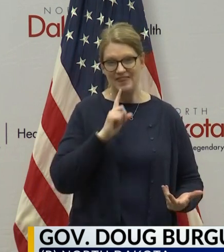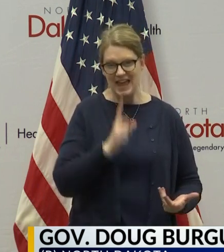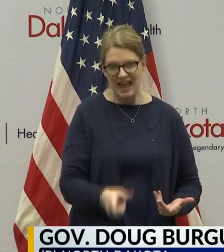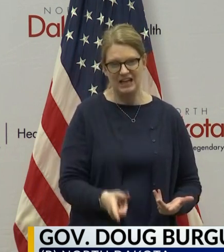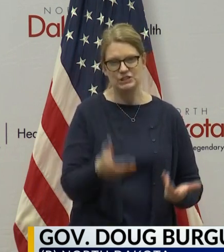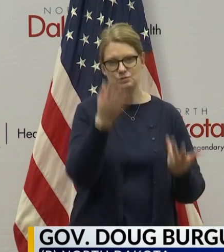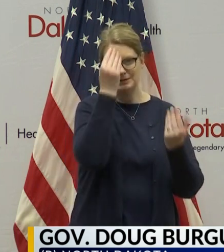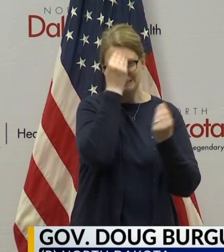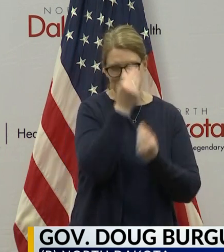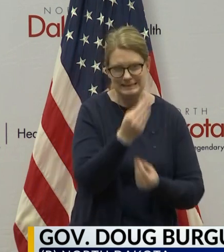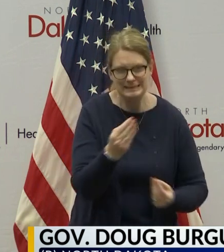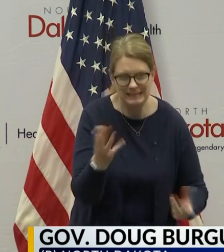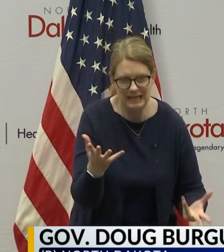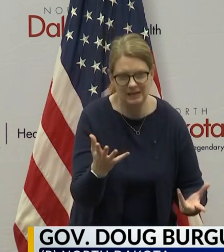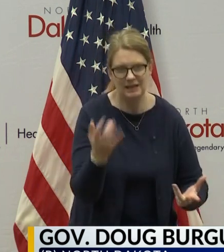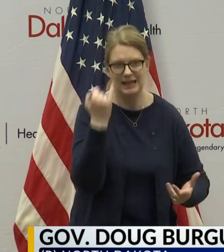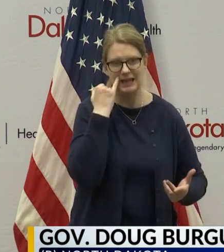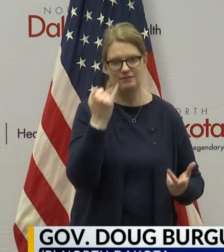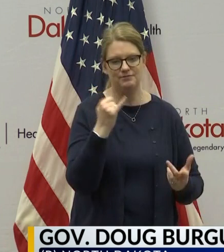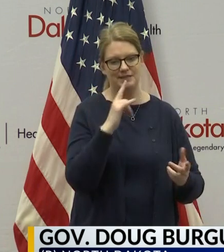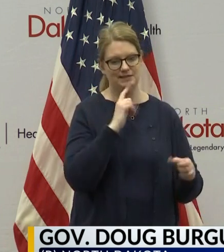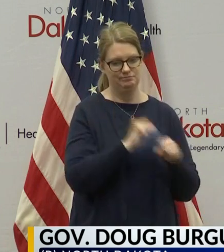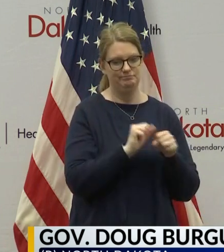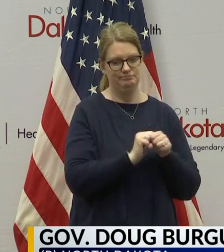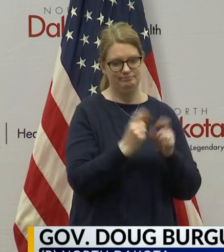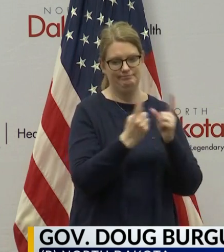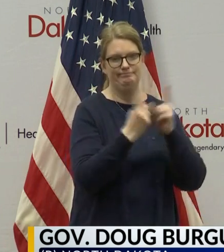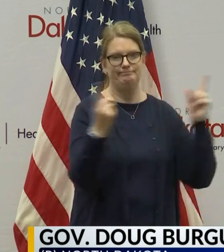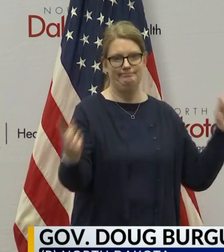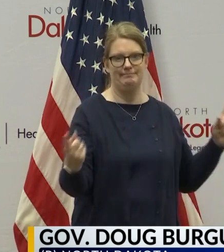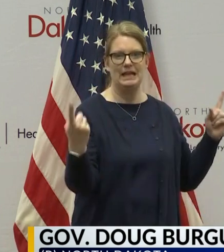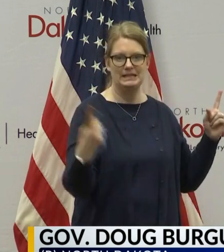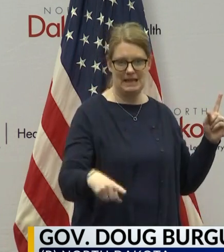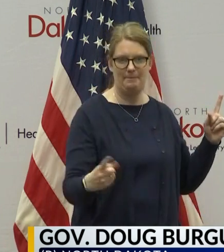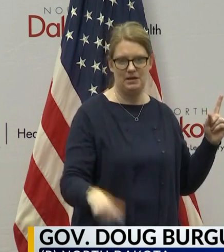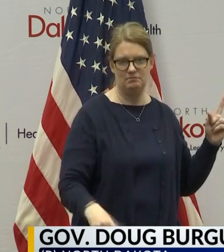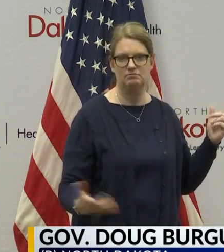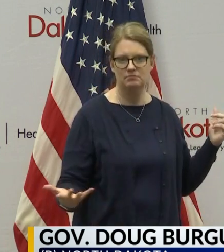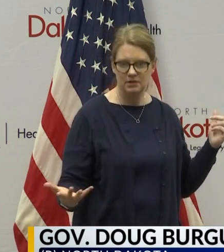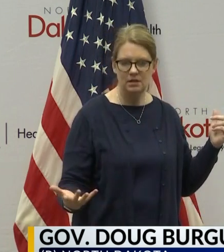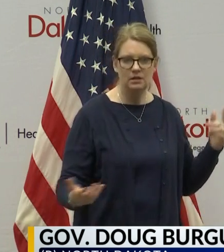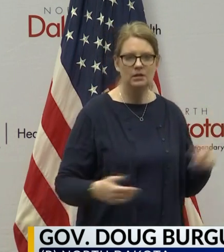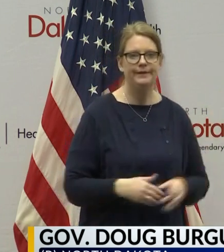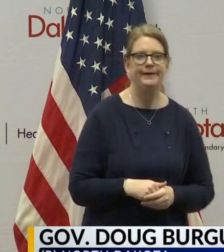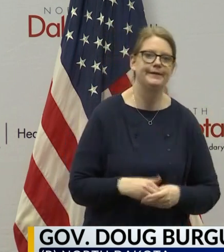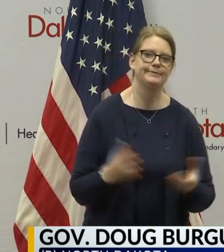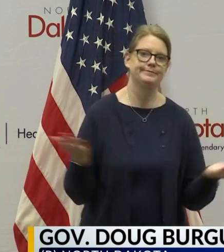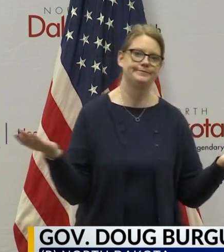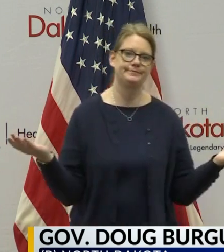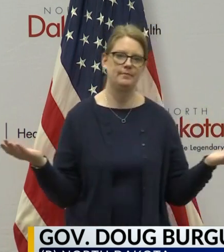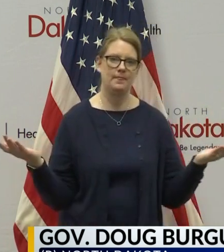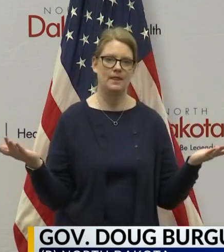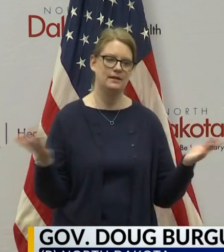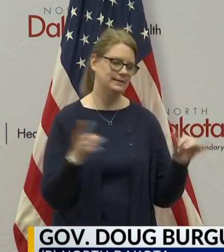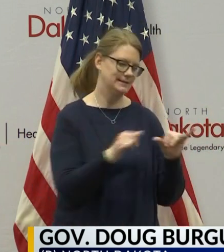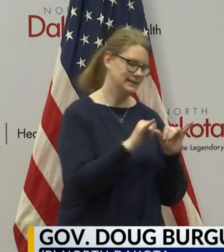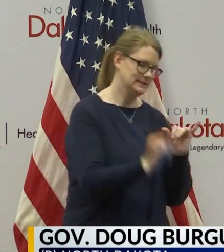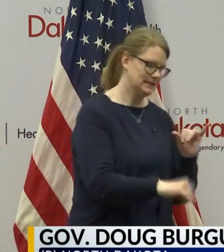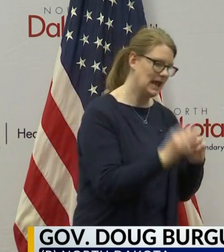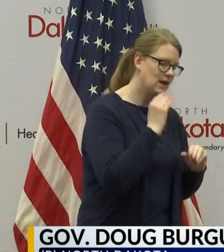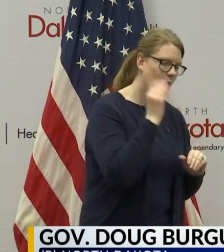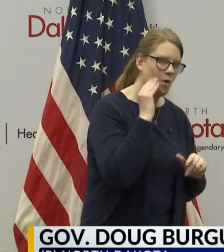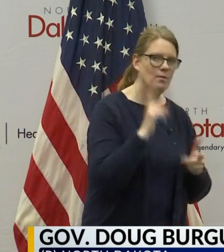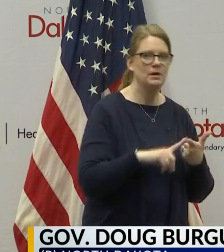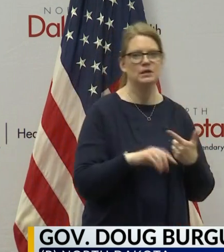distancing is occurring. I mean, you can compare side by side, you know, here's a stay-at-home order, here's a